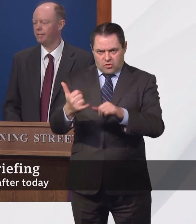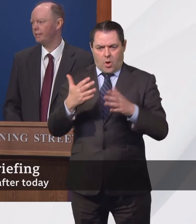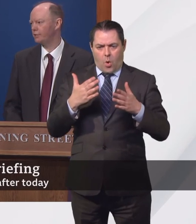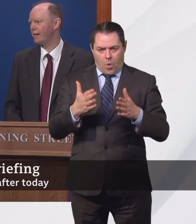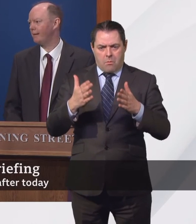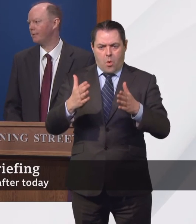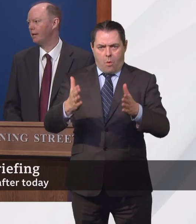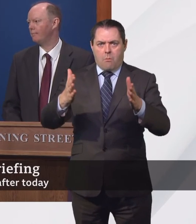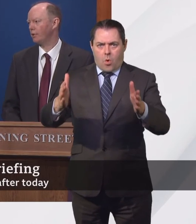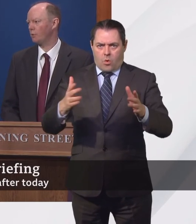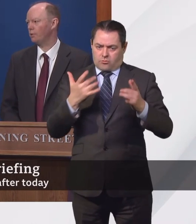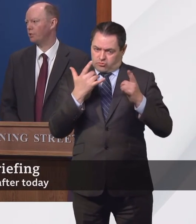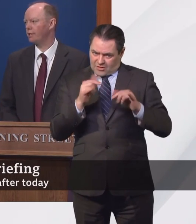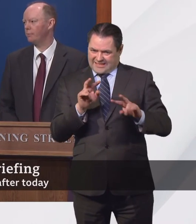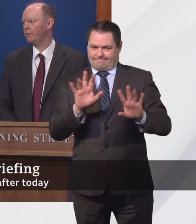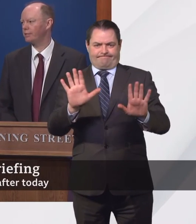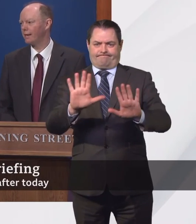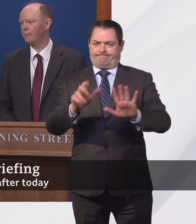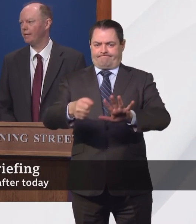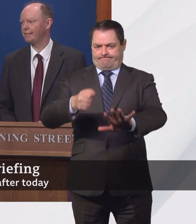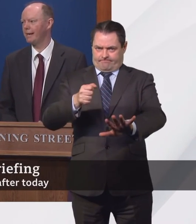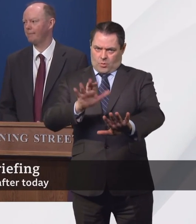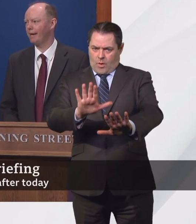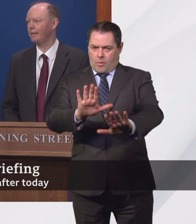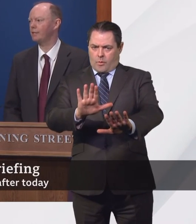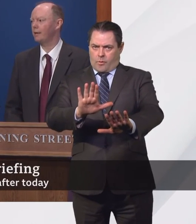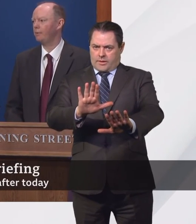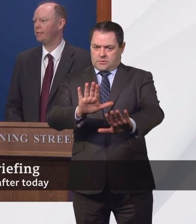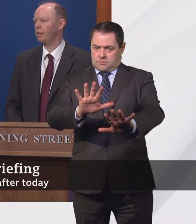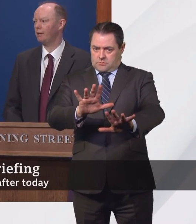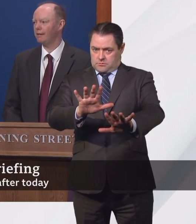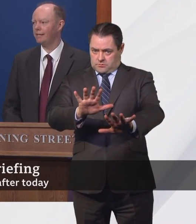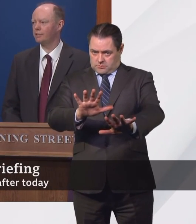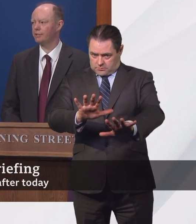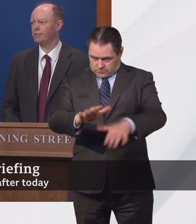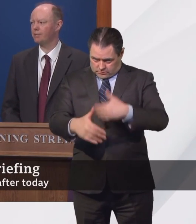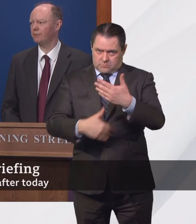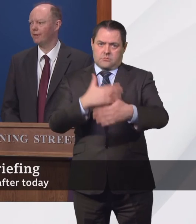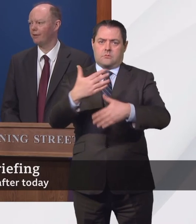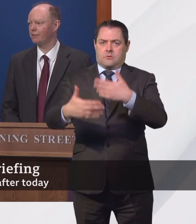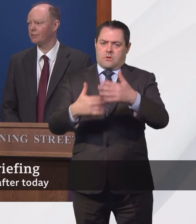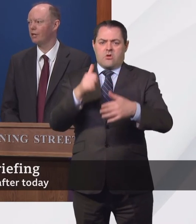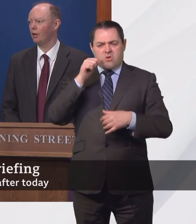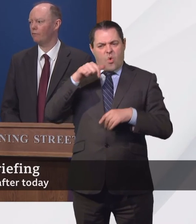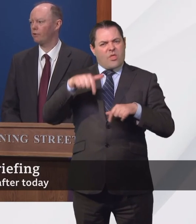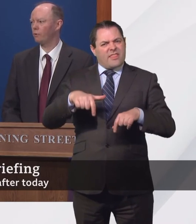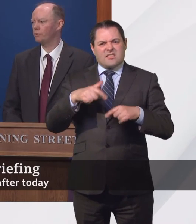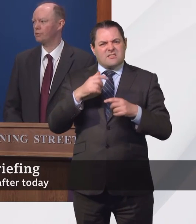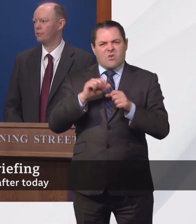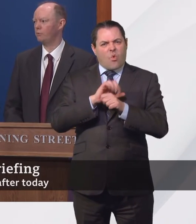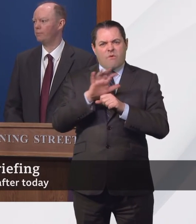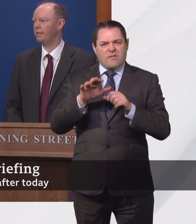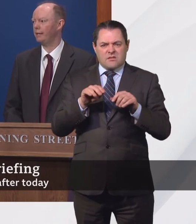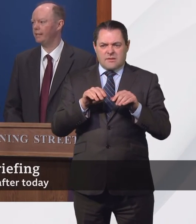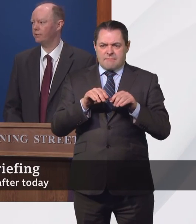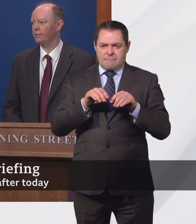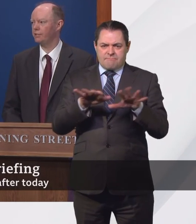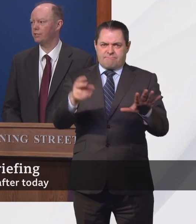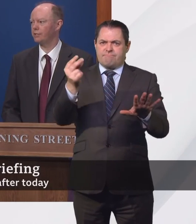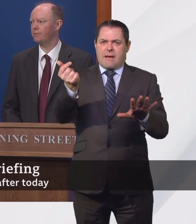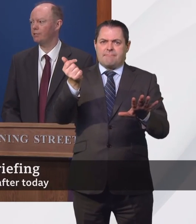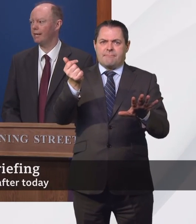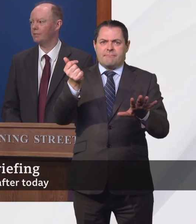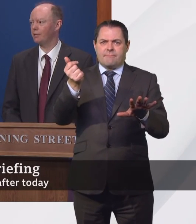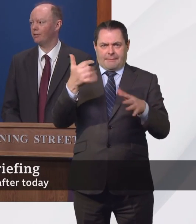data between each step, because what we're trying, we accept that with this highly transmissible virus, of course there will be an